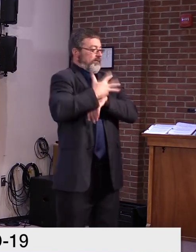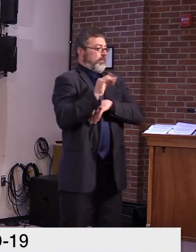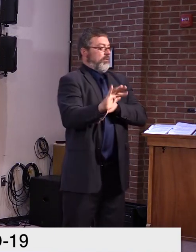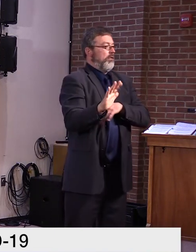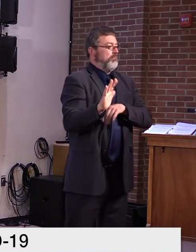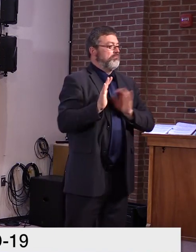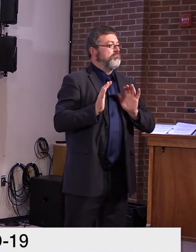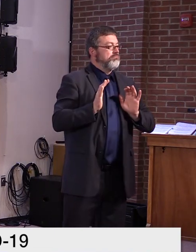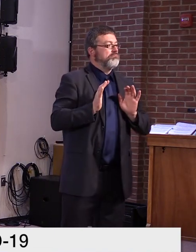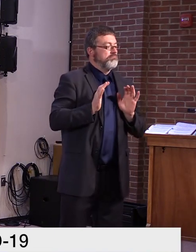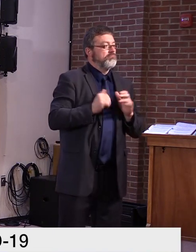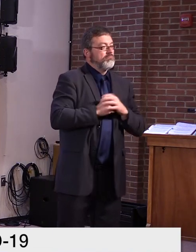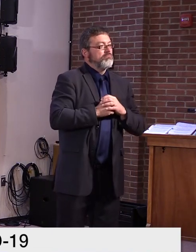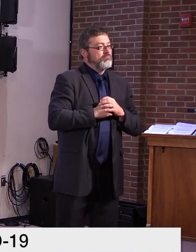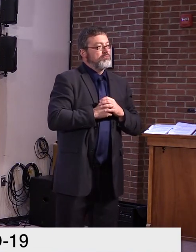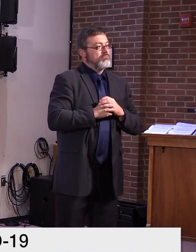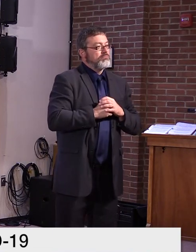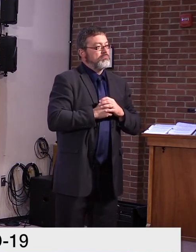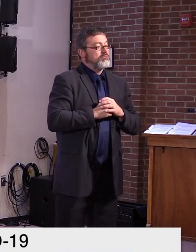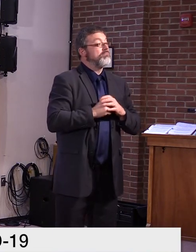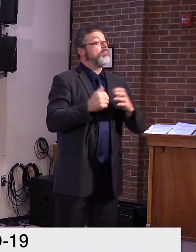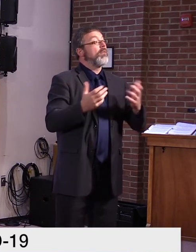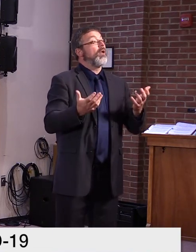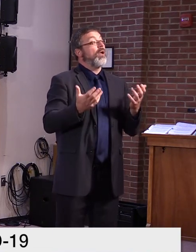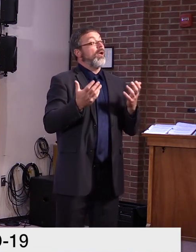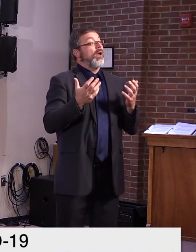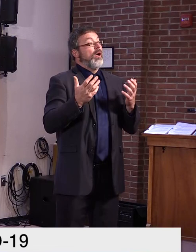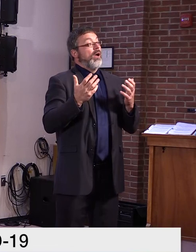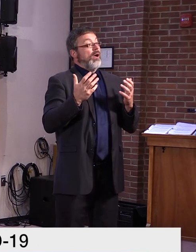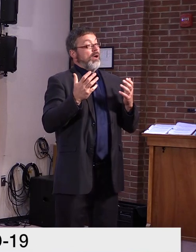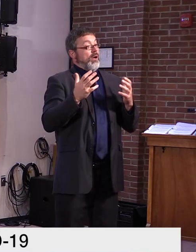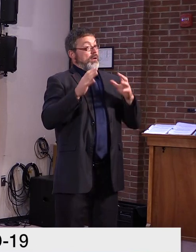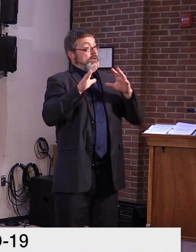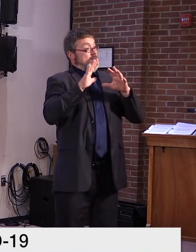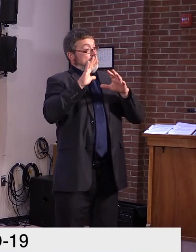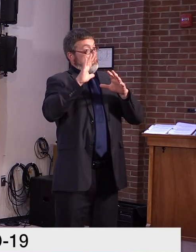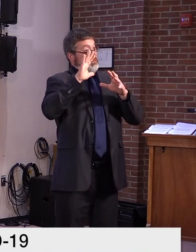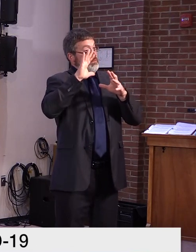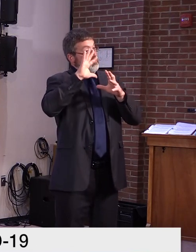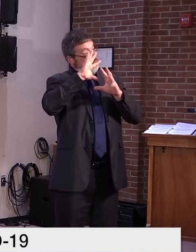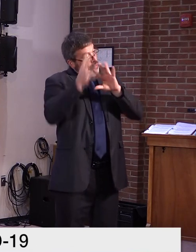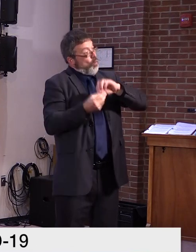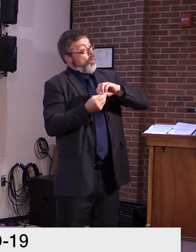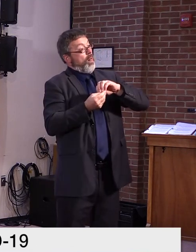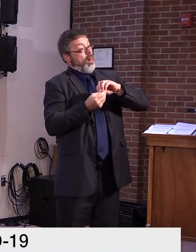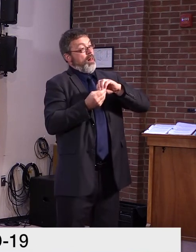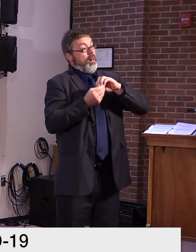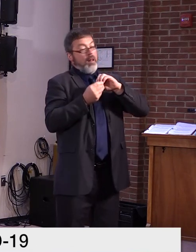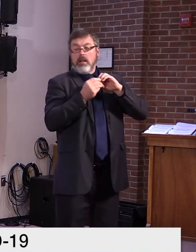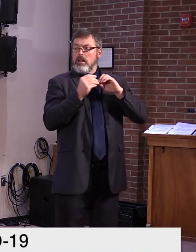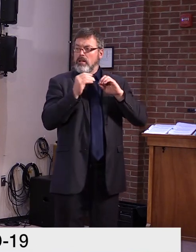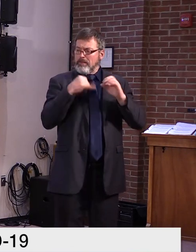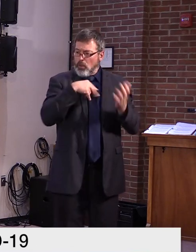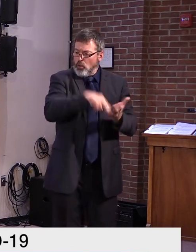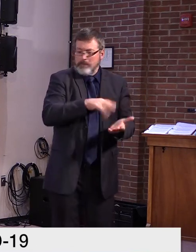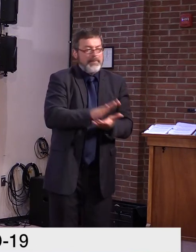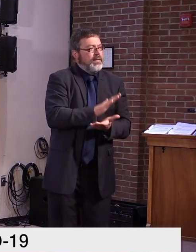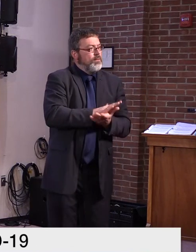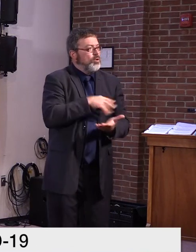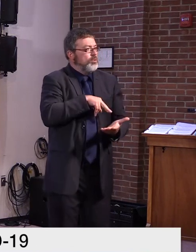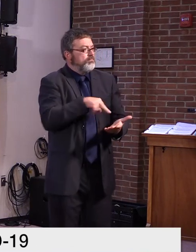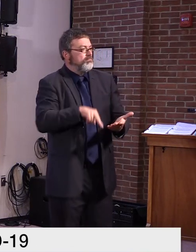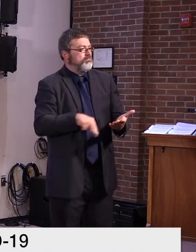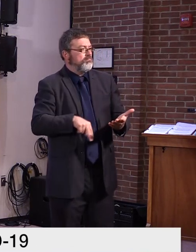Uh, of the total identified that I've mentioned so, right, uh, so far today, 41